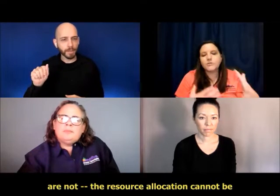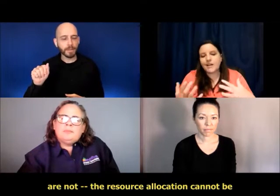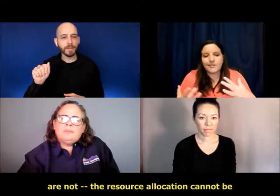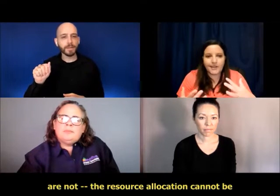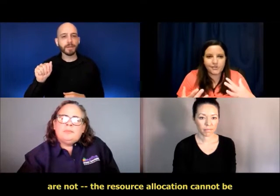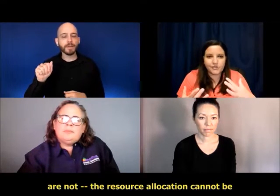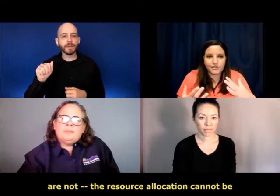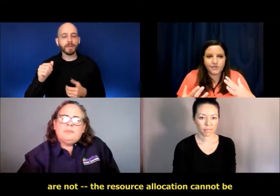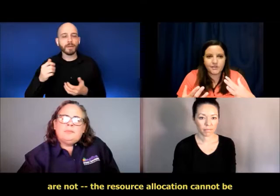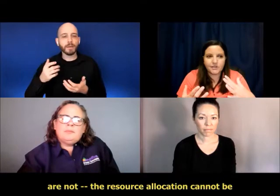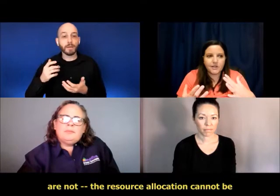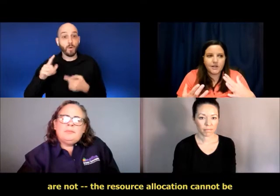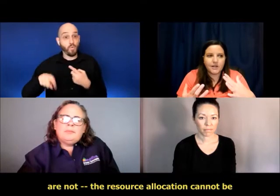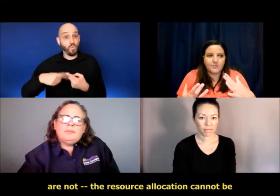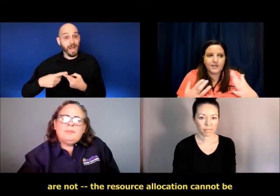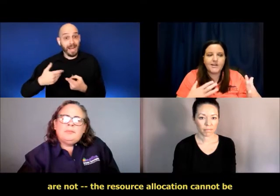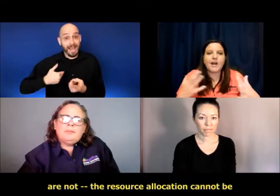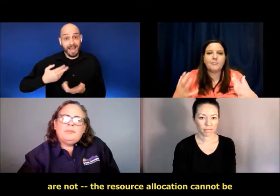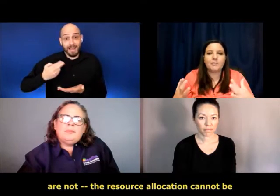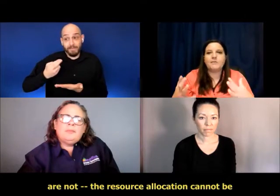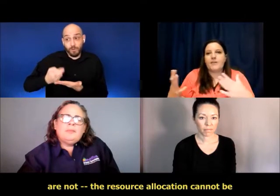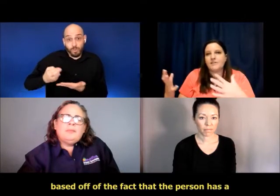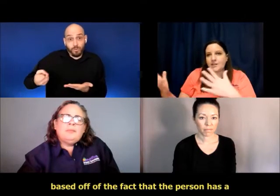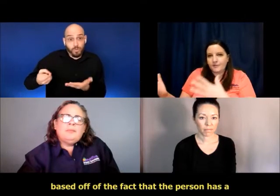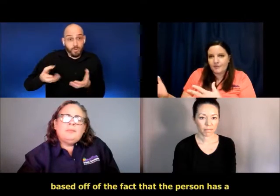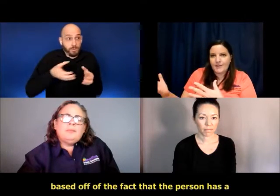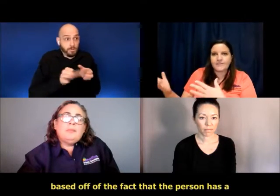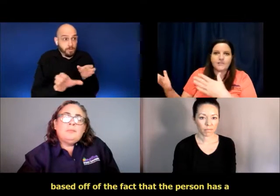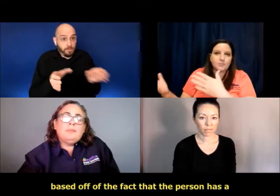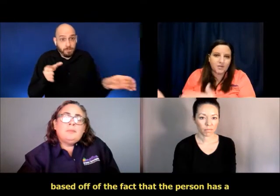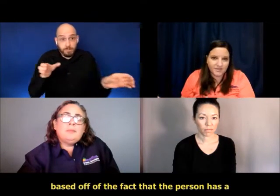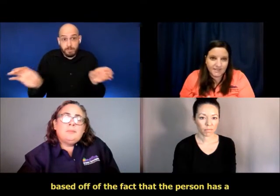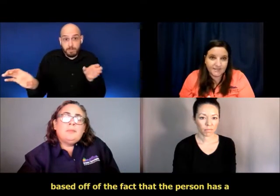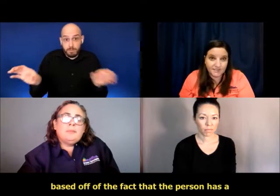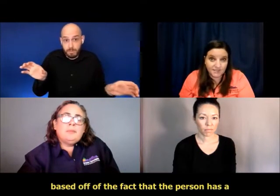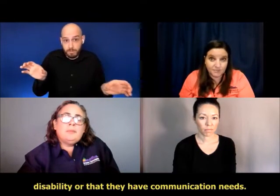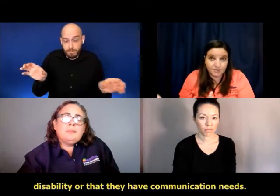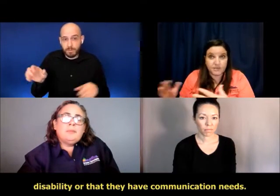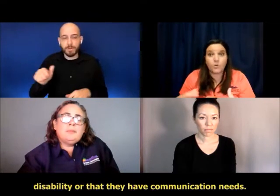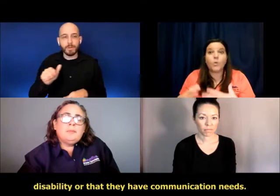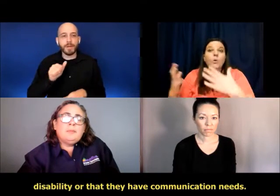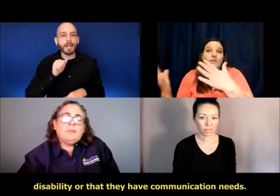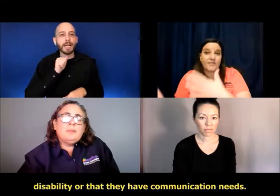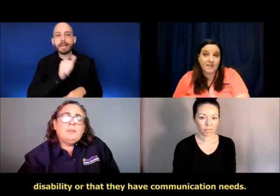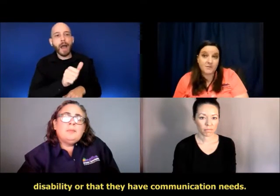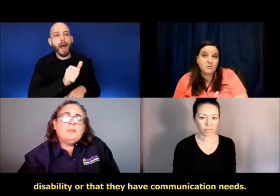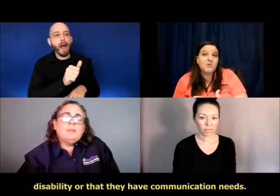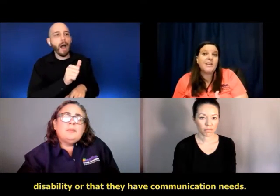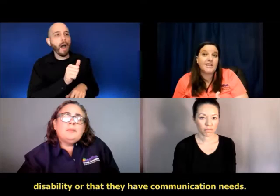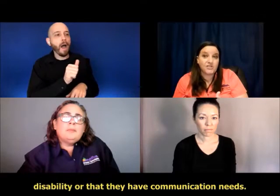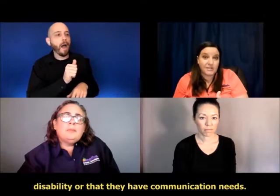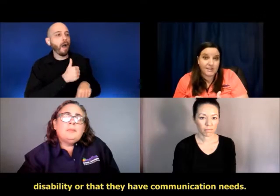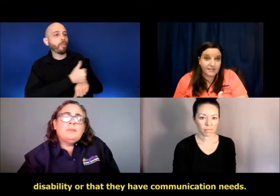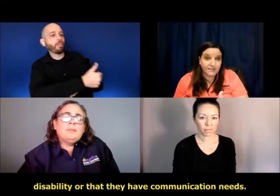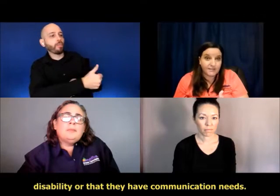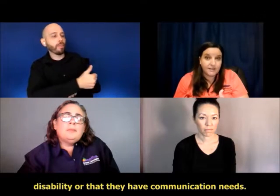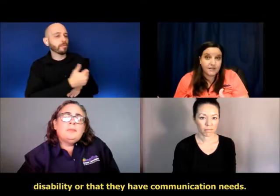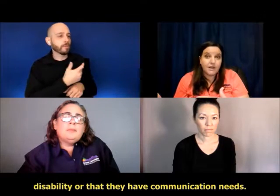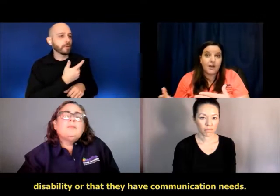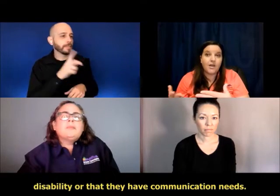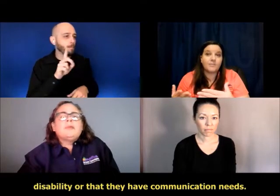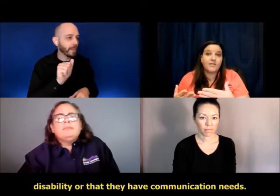resource allocation, um, cannot be based off of the fact that the person has a disability. or that they have communication.